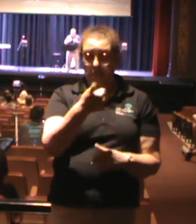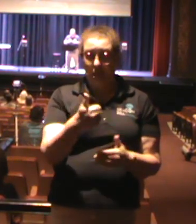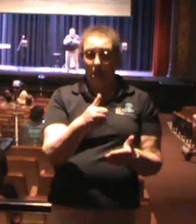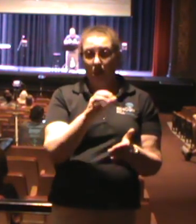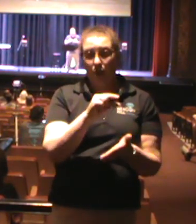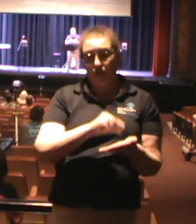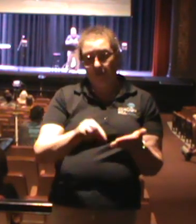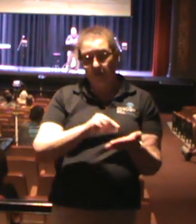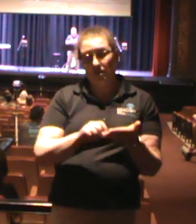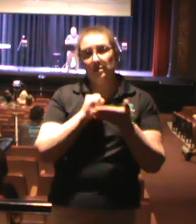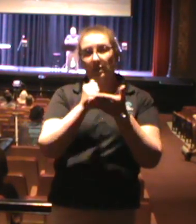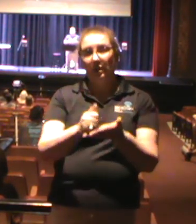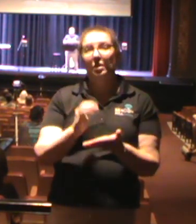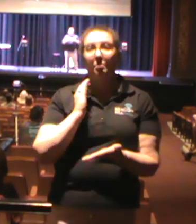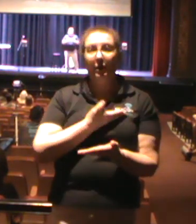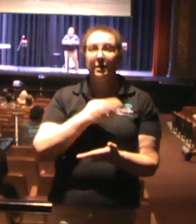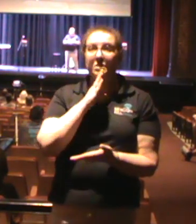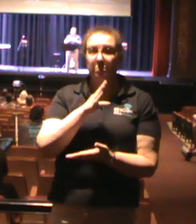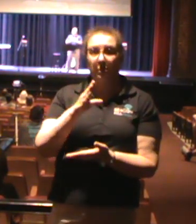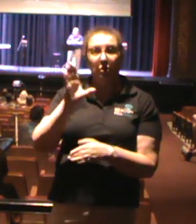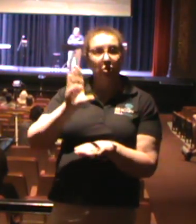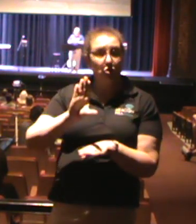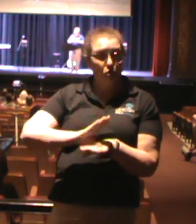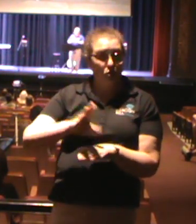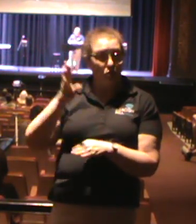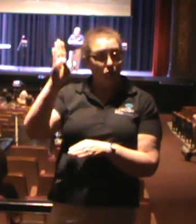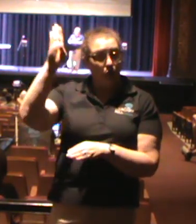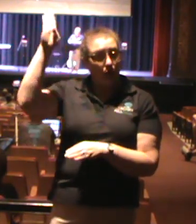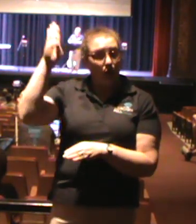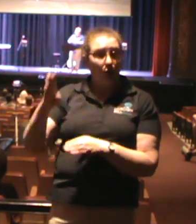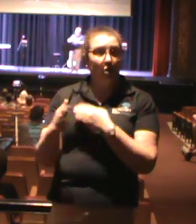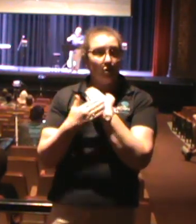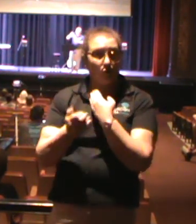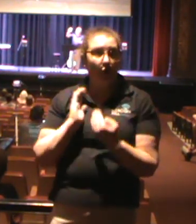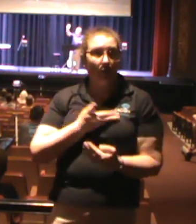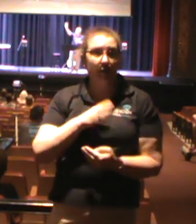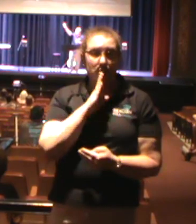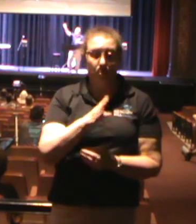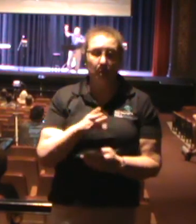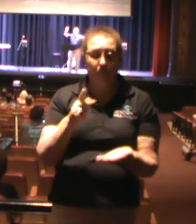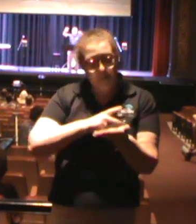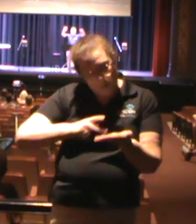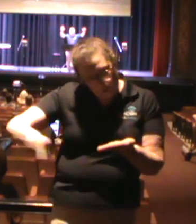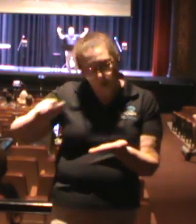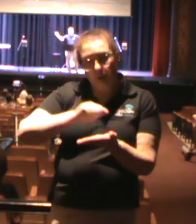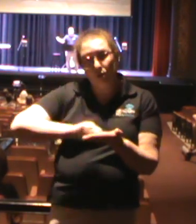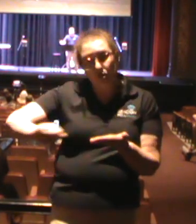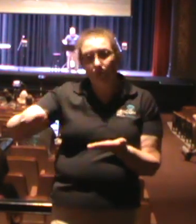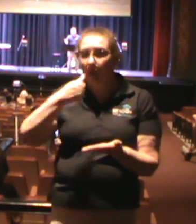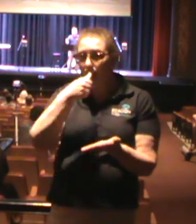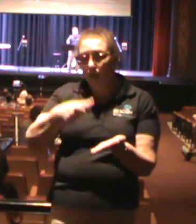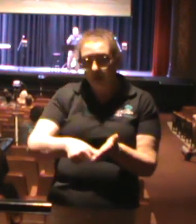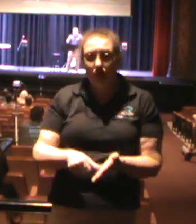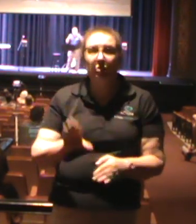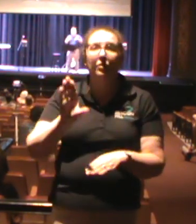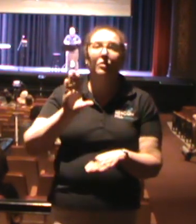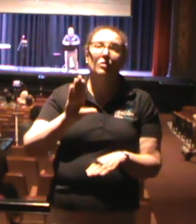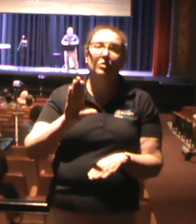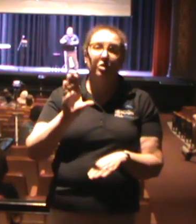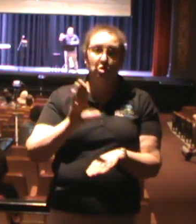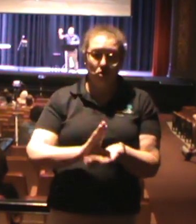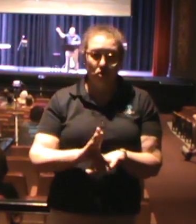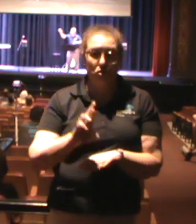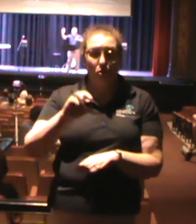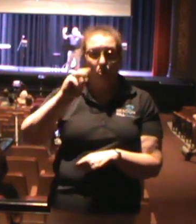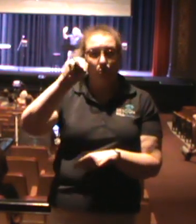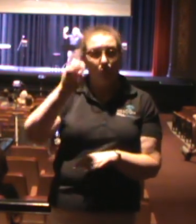God is calling us to be. Remember, Paul is writing this letter to the church at Rome to garner support, to take the